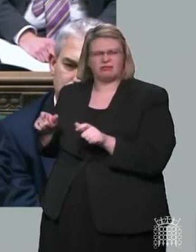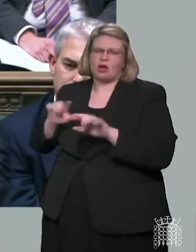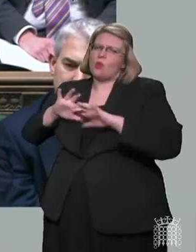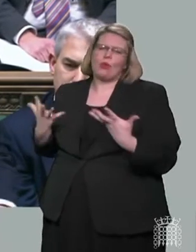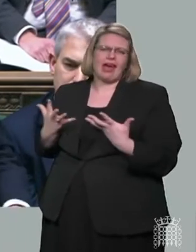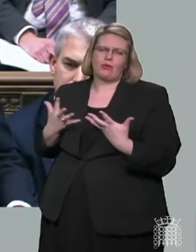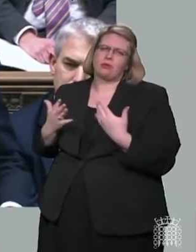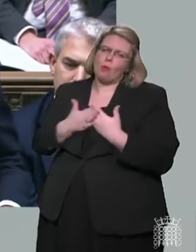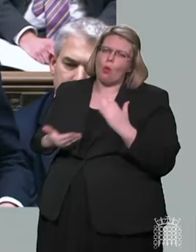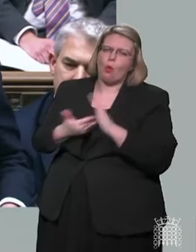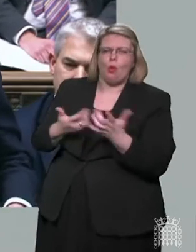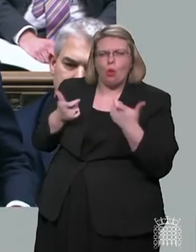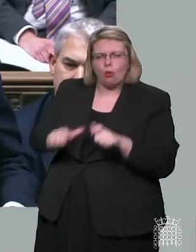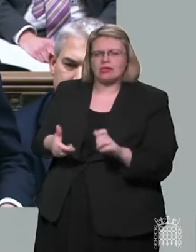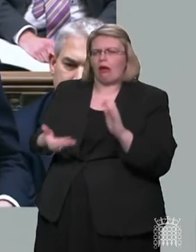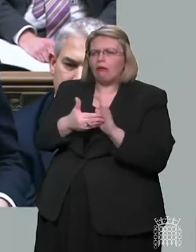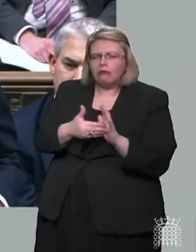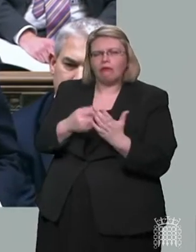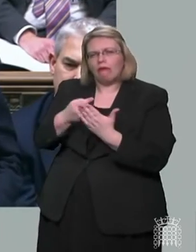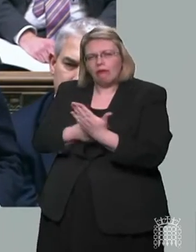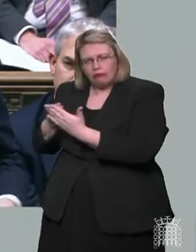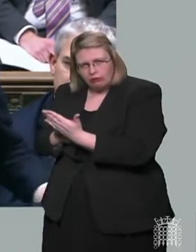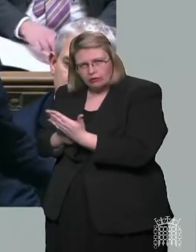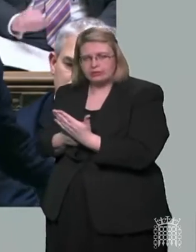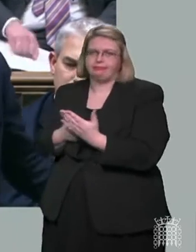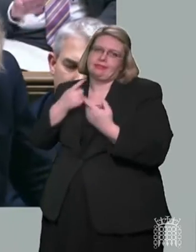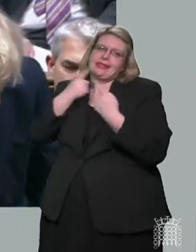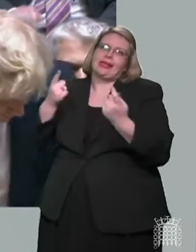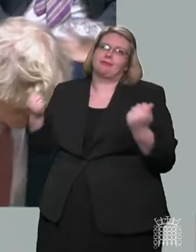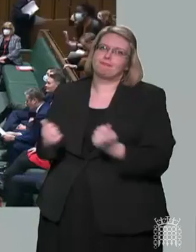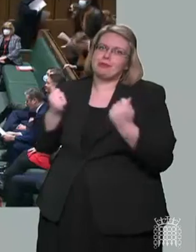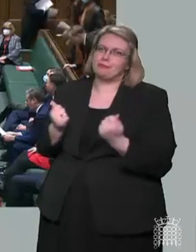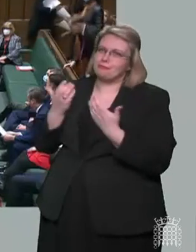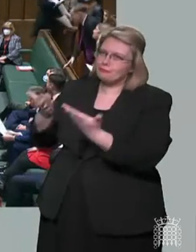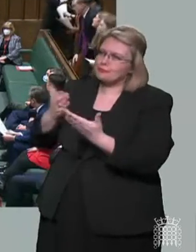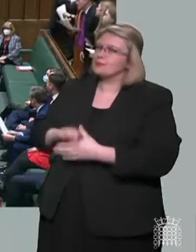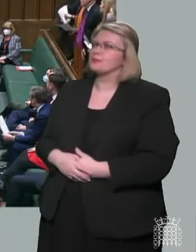freedoms. And in that spirit, Mr Speaker, I commend this statement to the House.